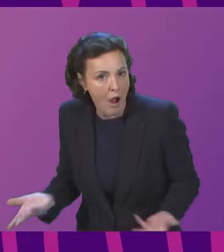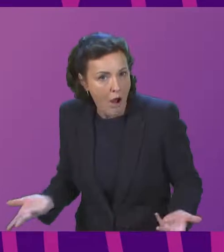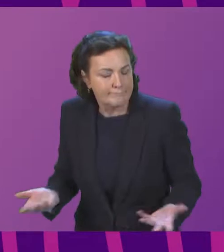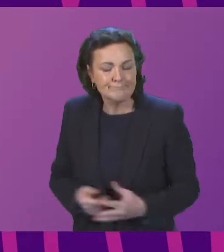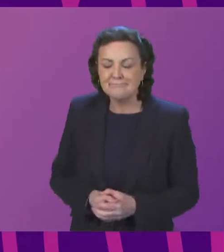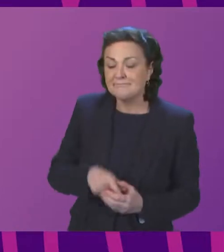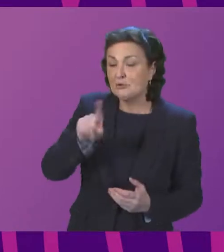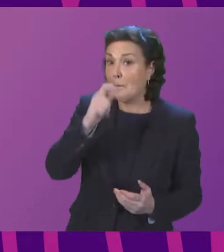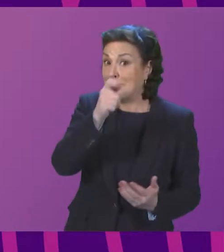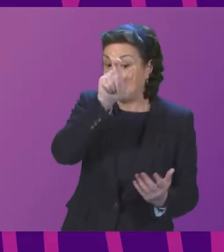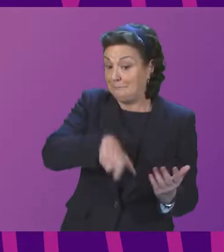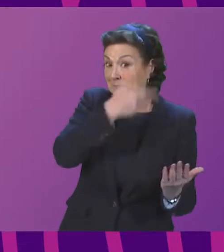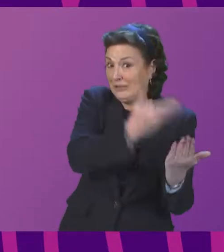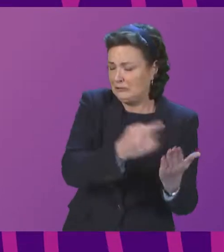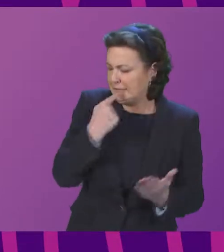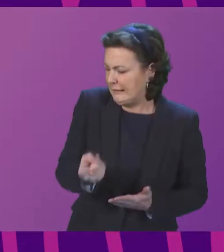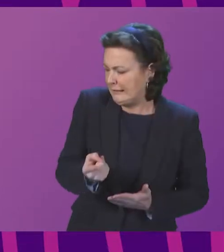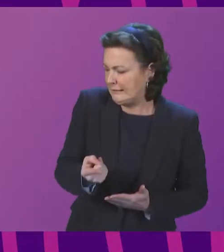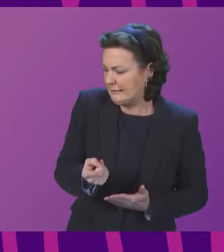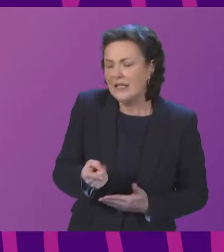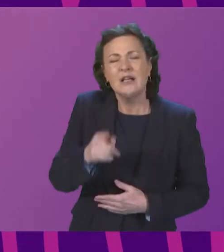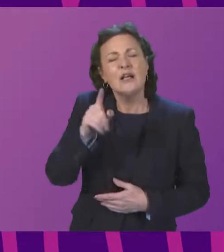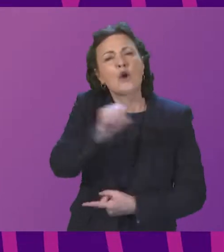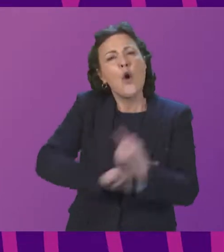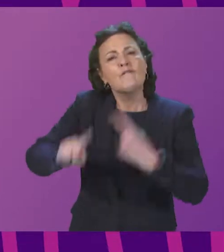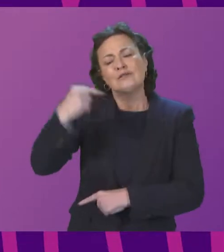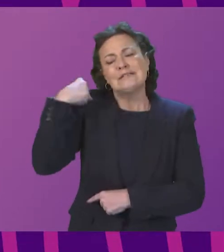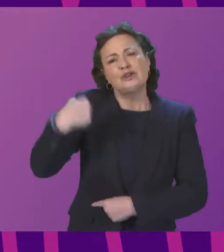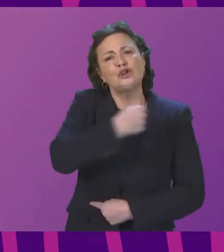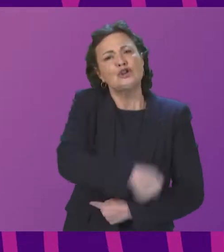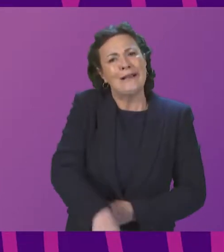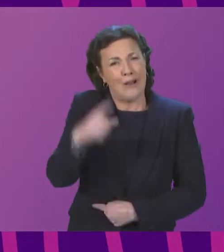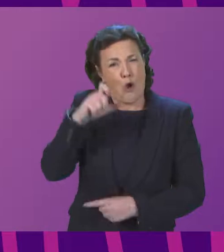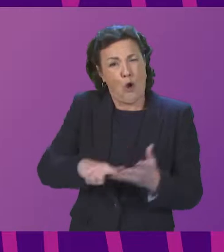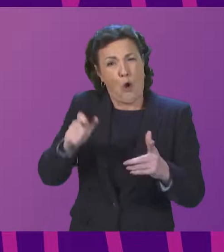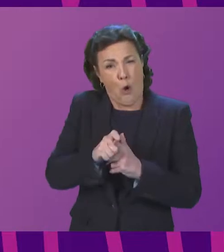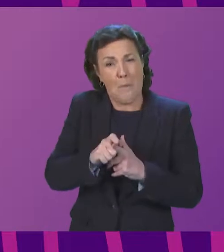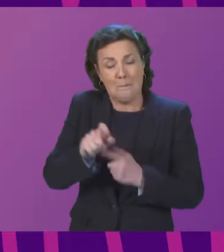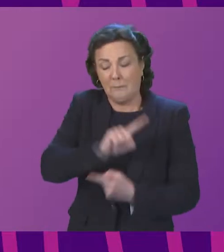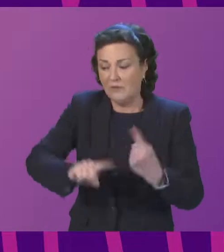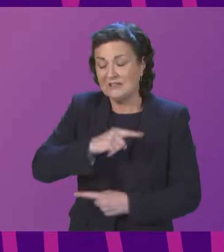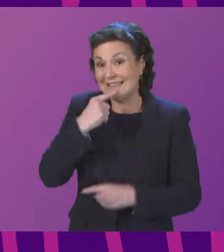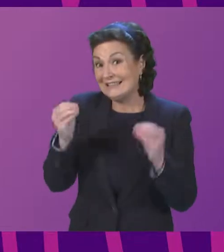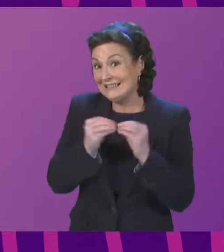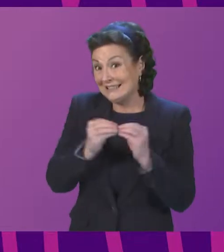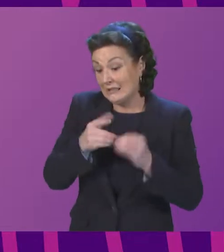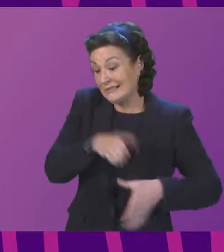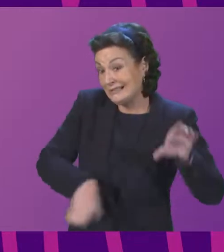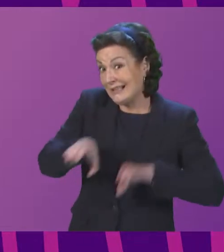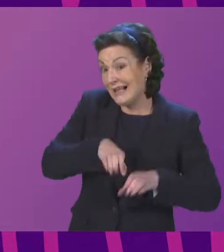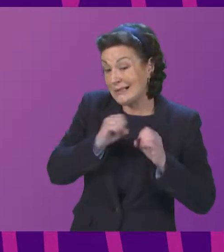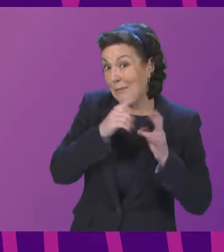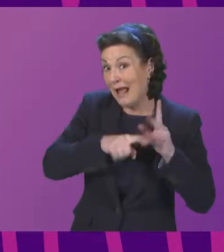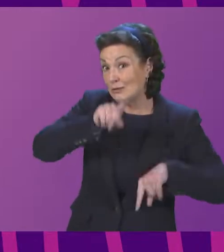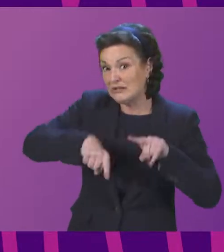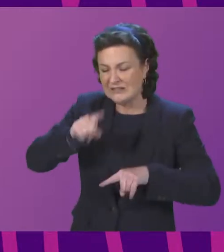that in the first part of the United Nations COP15 biodiversity conference in China, the intergovernmental science policy platform and biodiversity stated